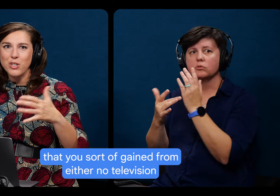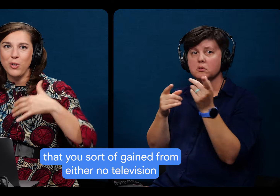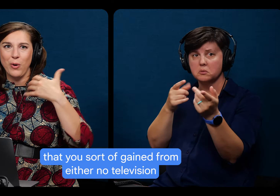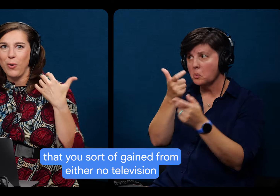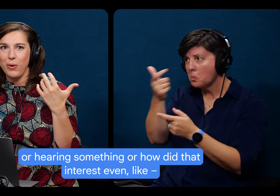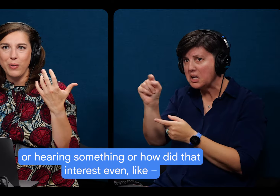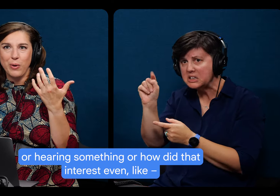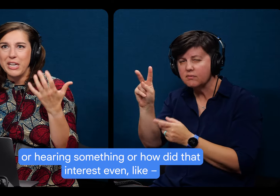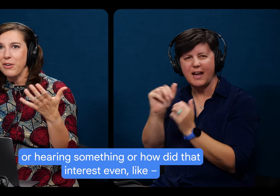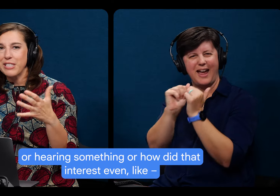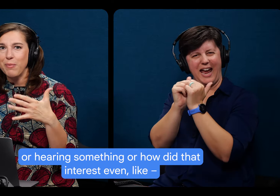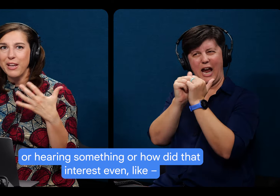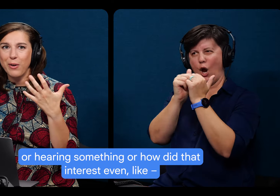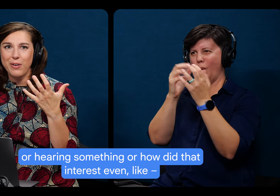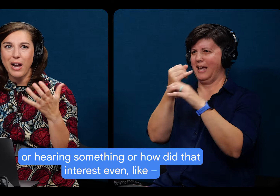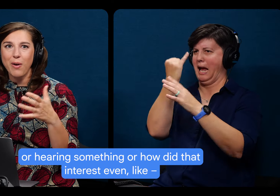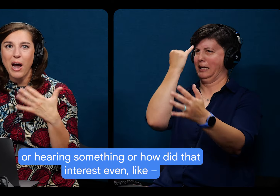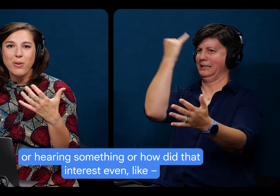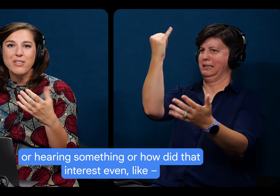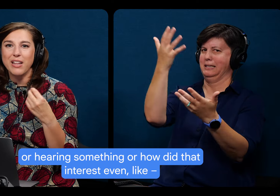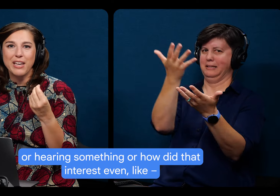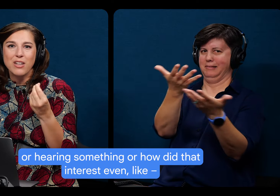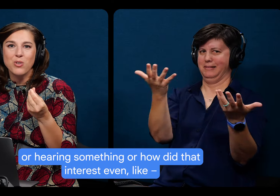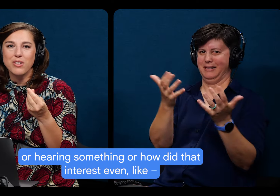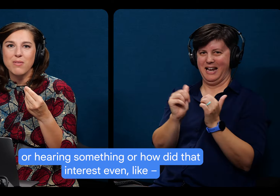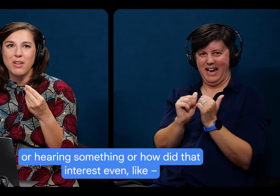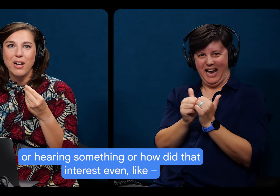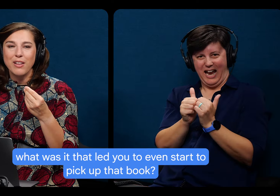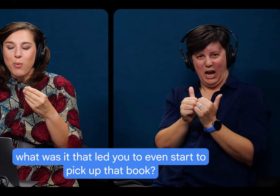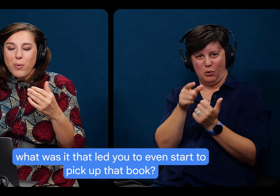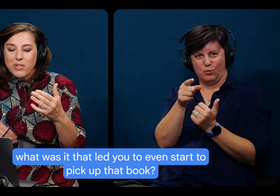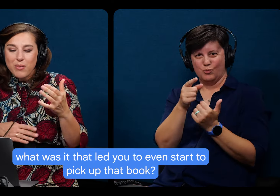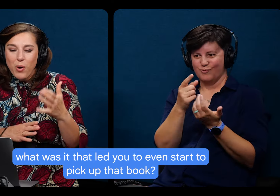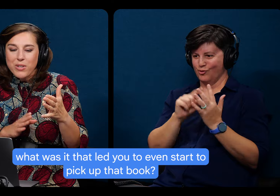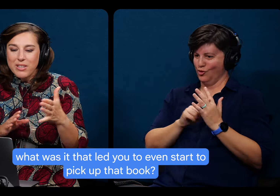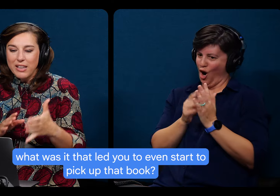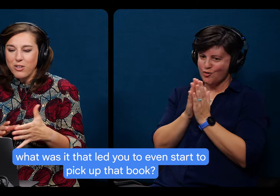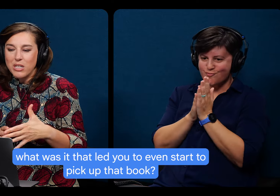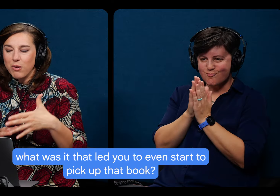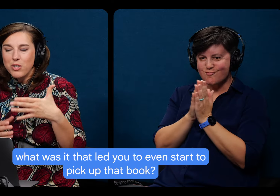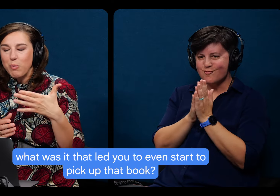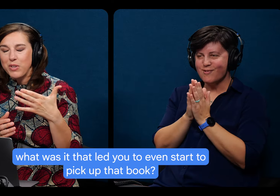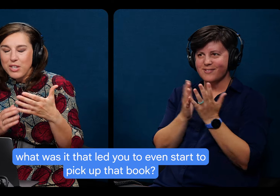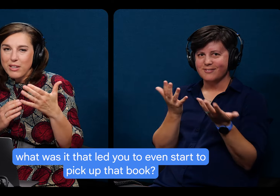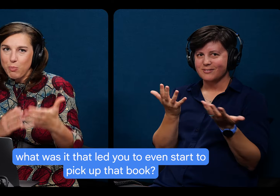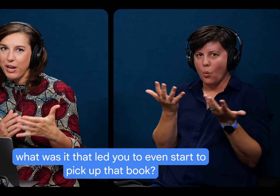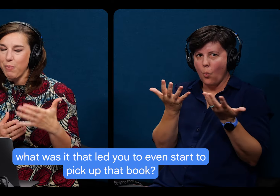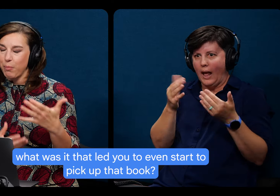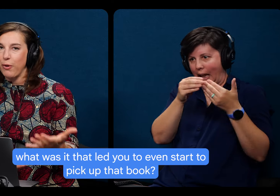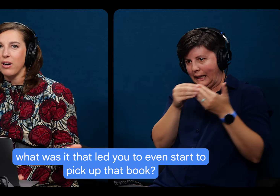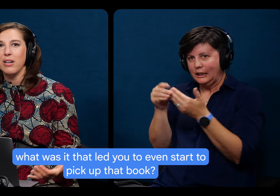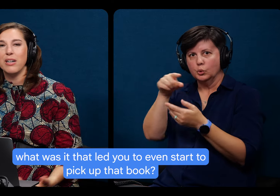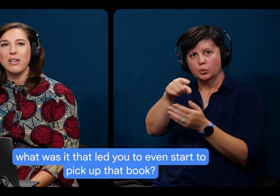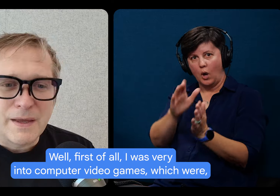television or hearing something? Or how did that, like, interest even—like, what was it that led you to even start to, like, to pick